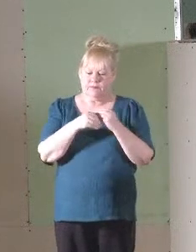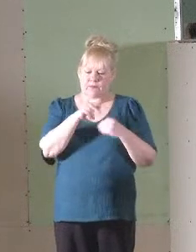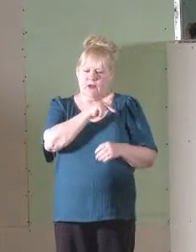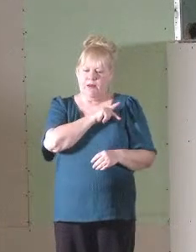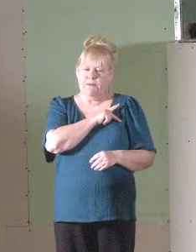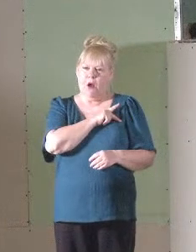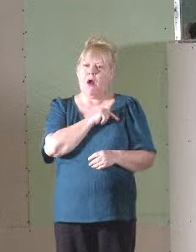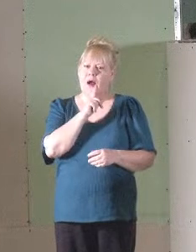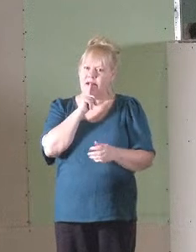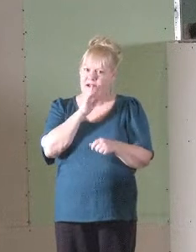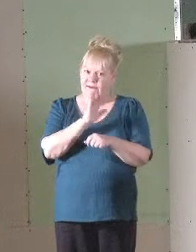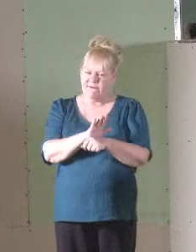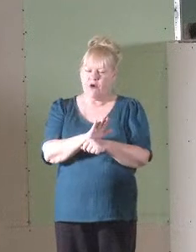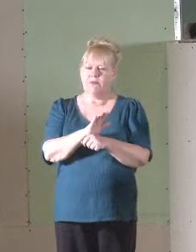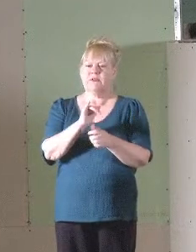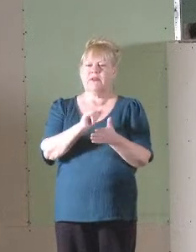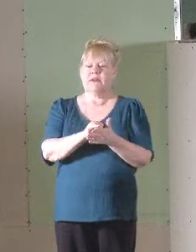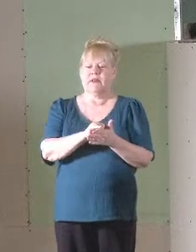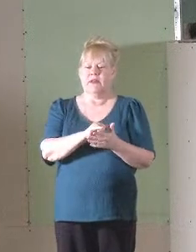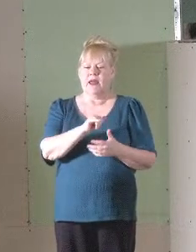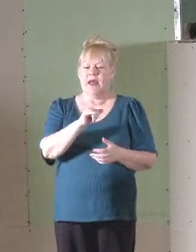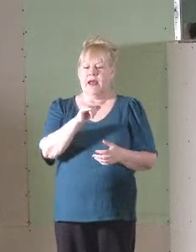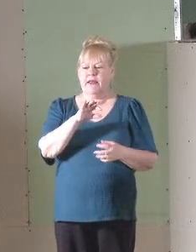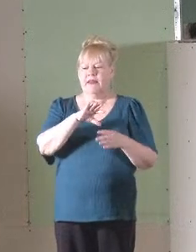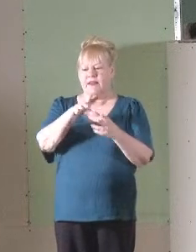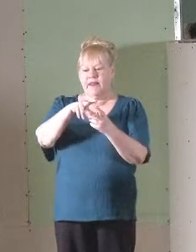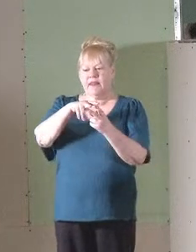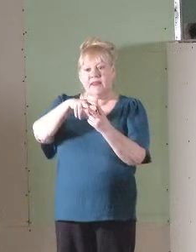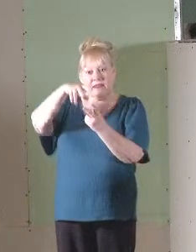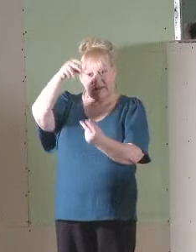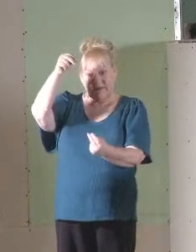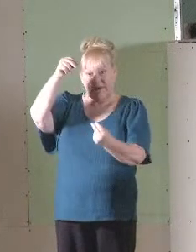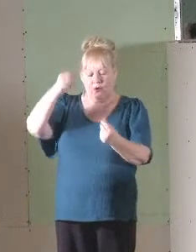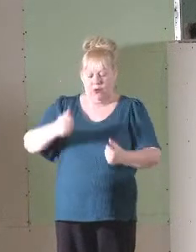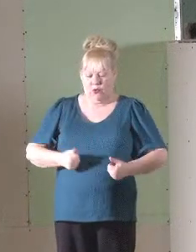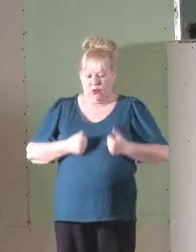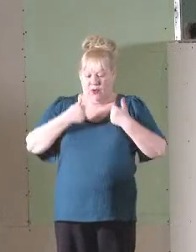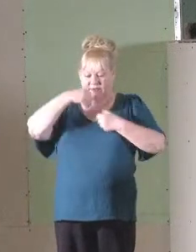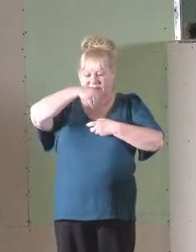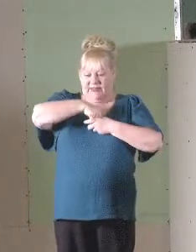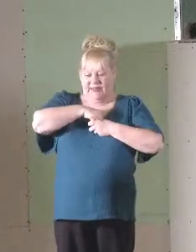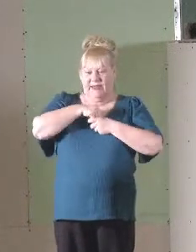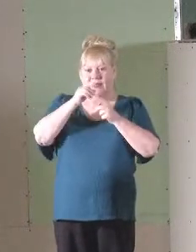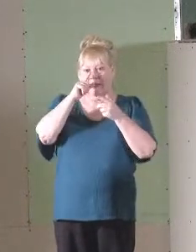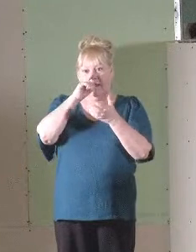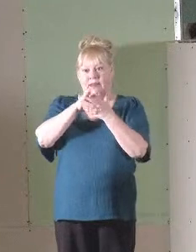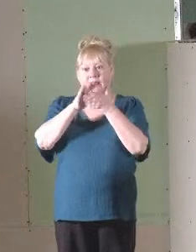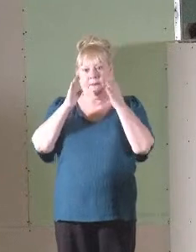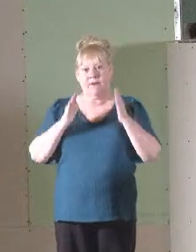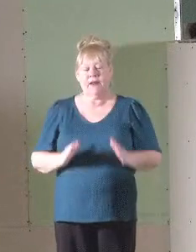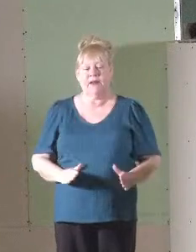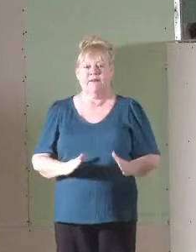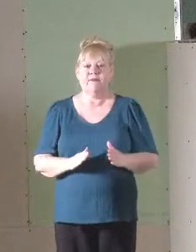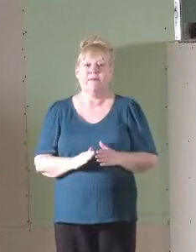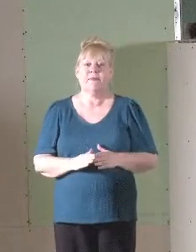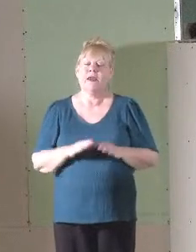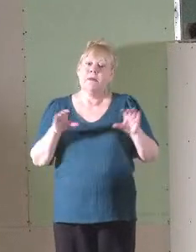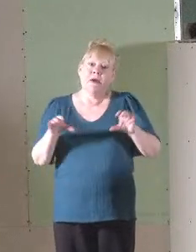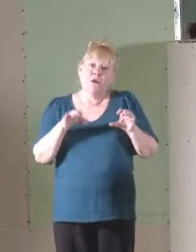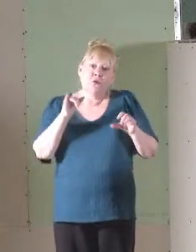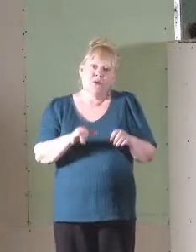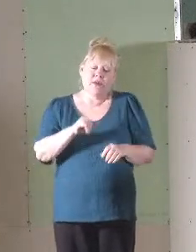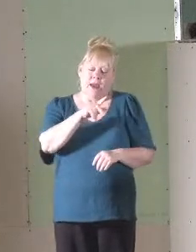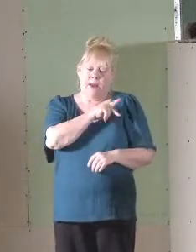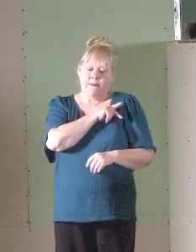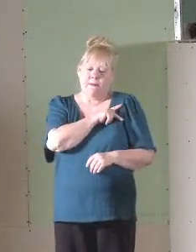confirms that Christ or the Spirit dwells in believers. And by doing this,